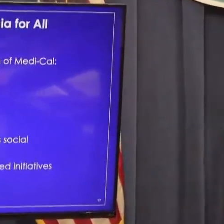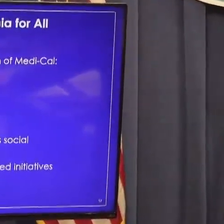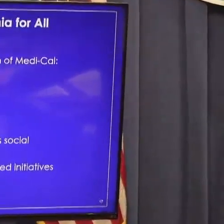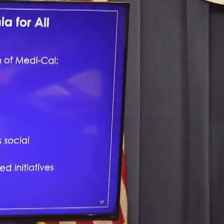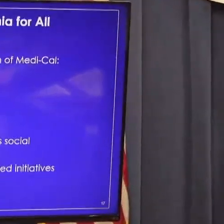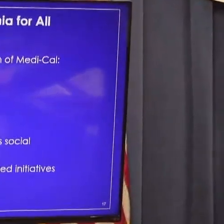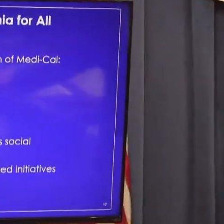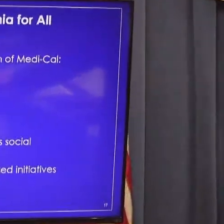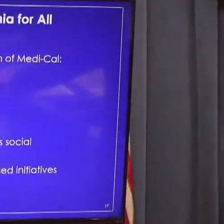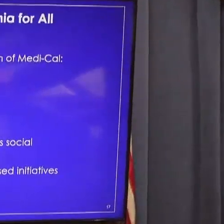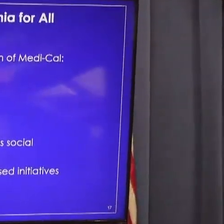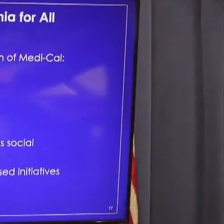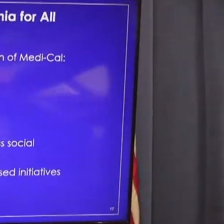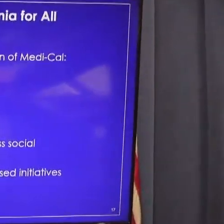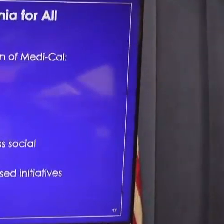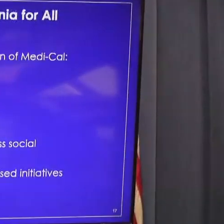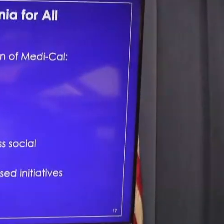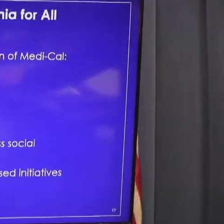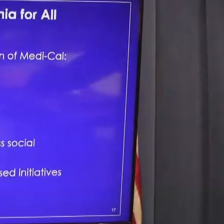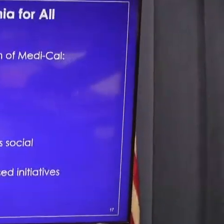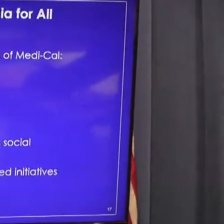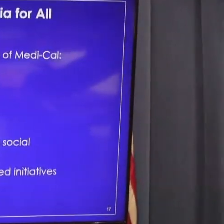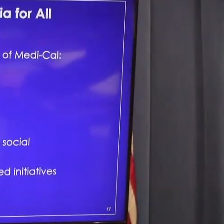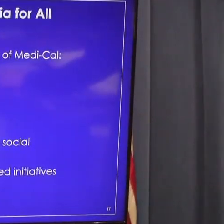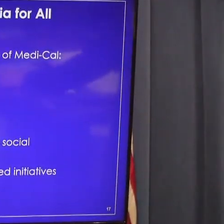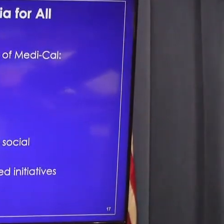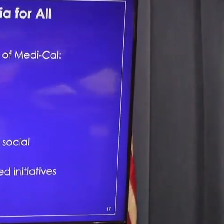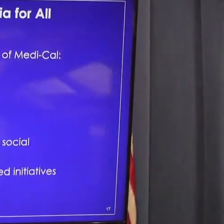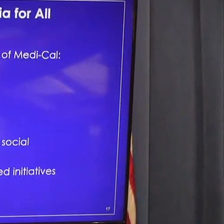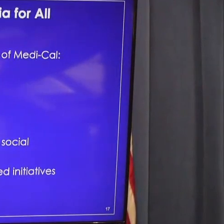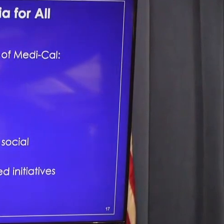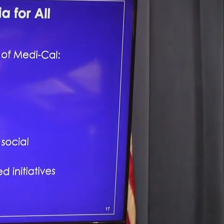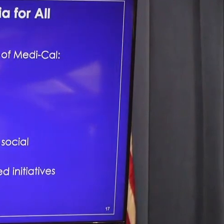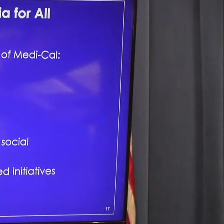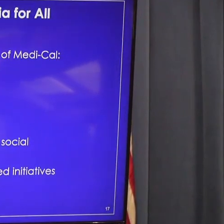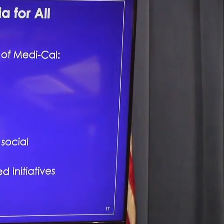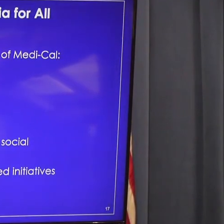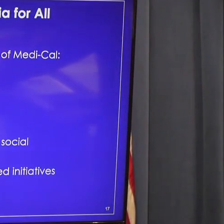purpose besides his personality, which is very meanable.